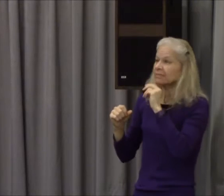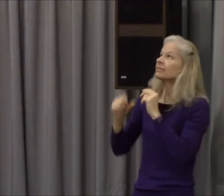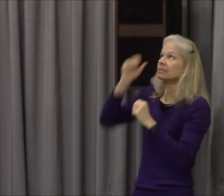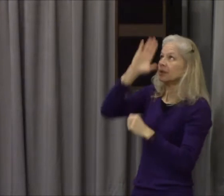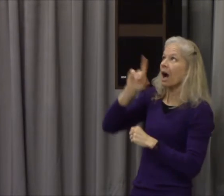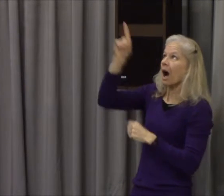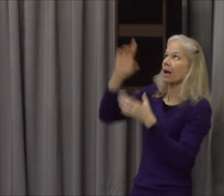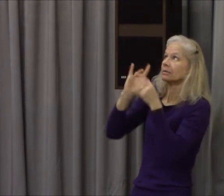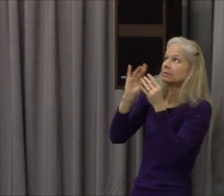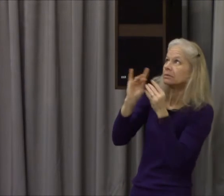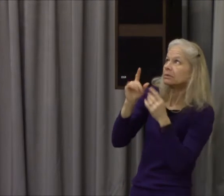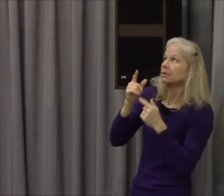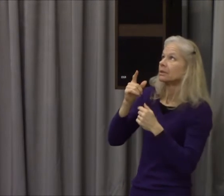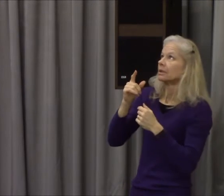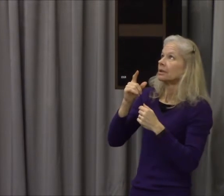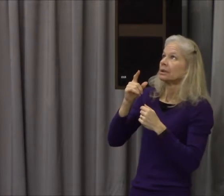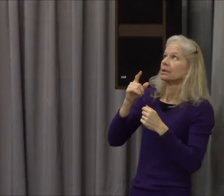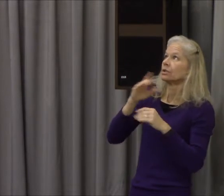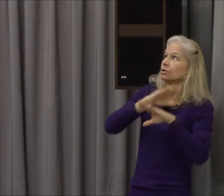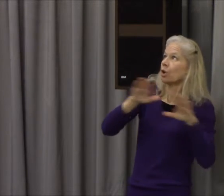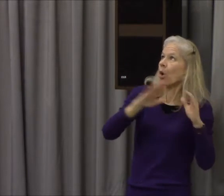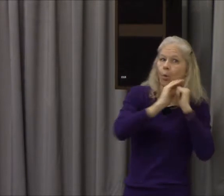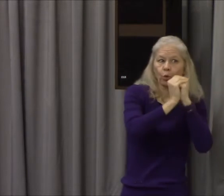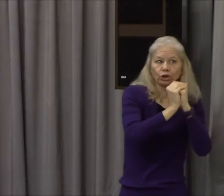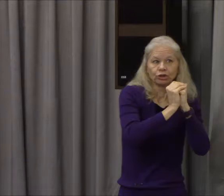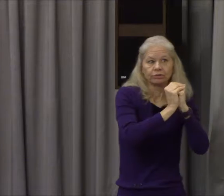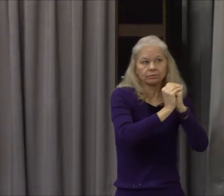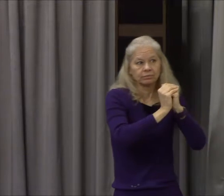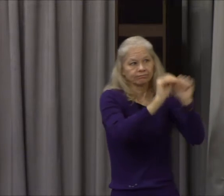and what did they do they made him a golden calf